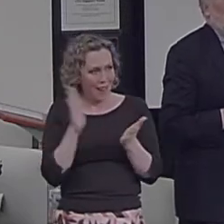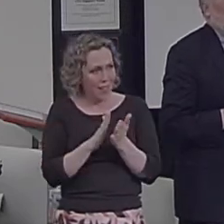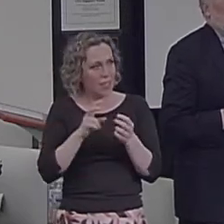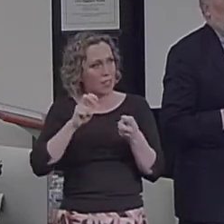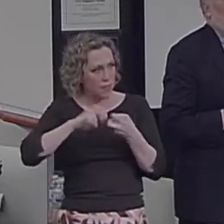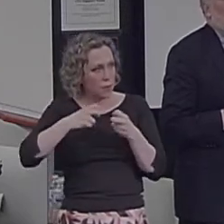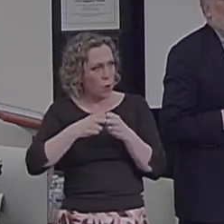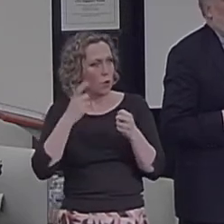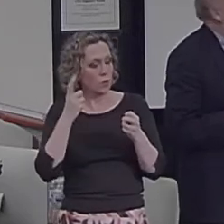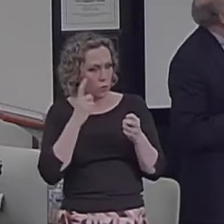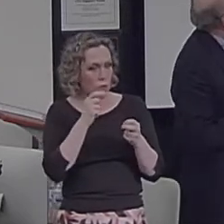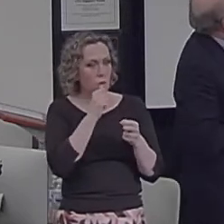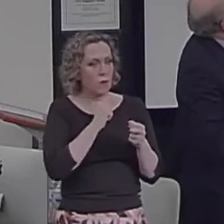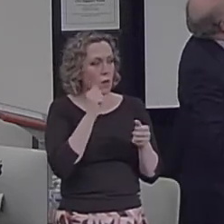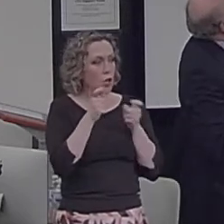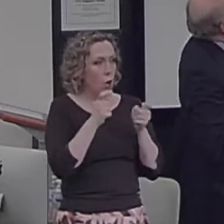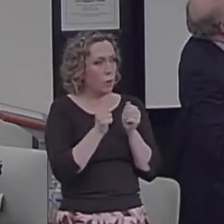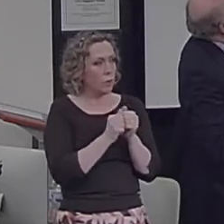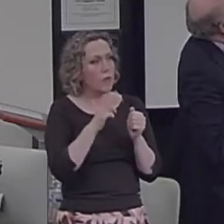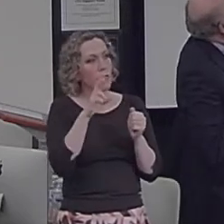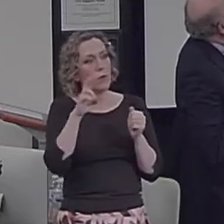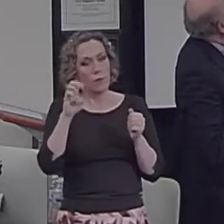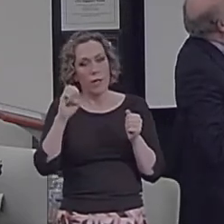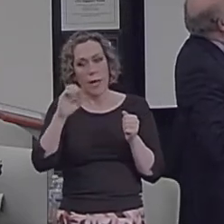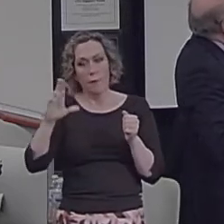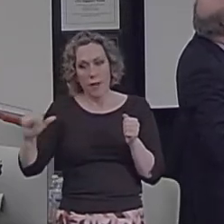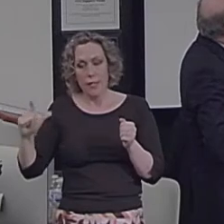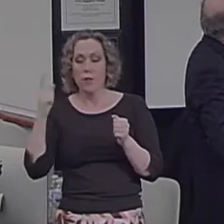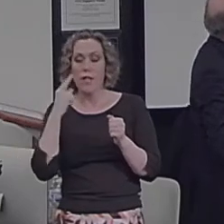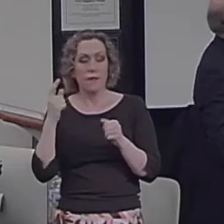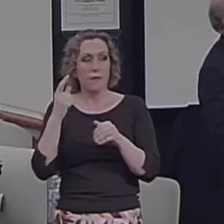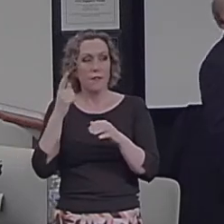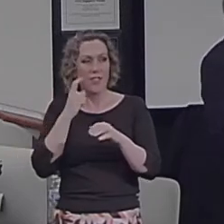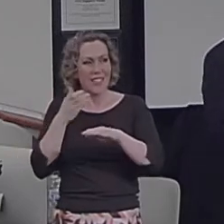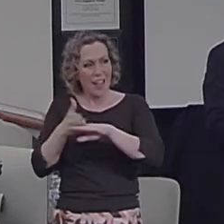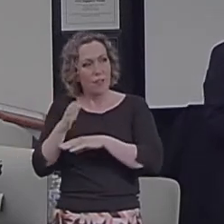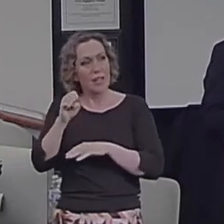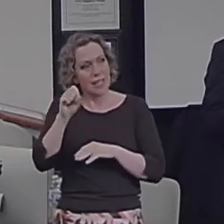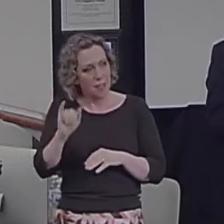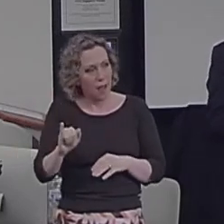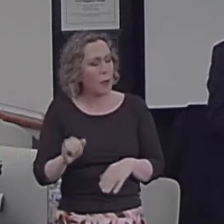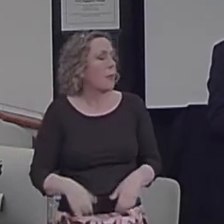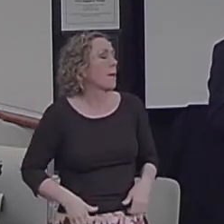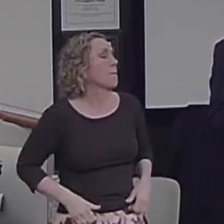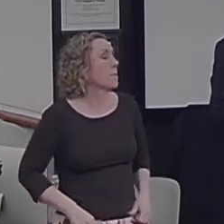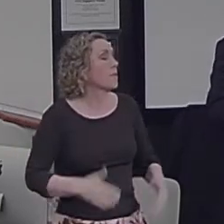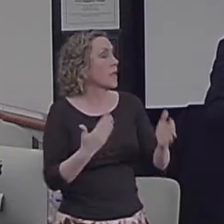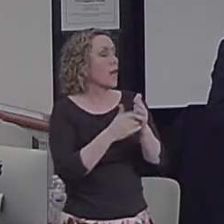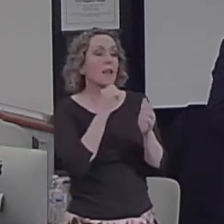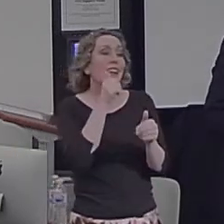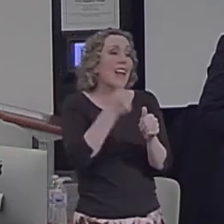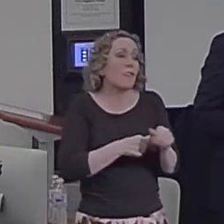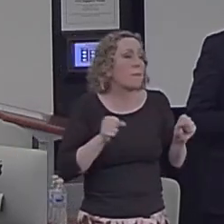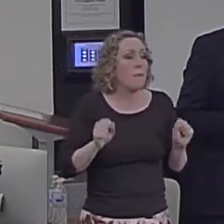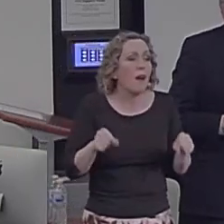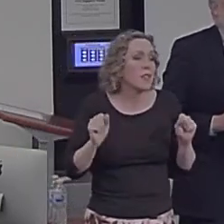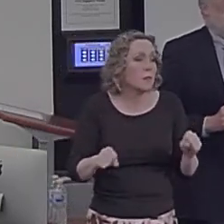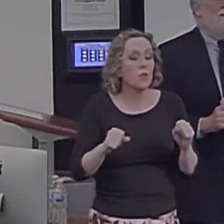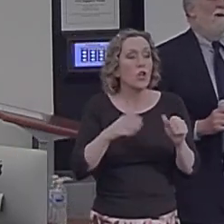reappraisal task if you just had the specificity than the control induction. So not every possible good outcome is observed,